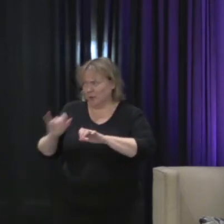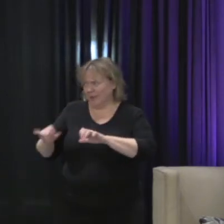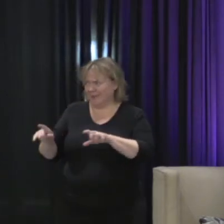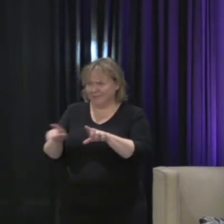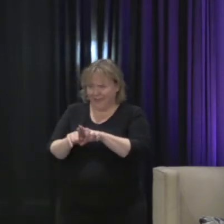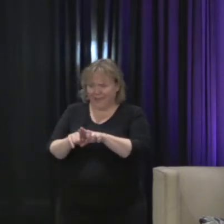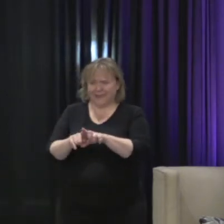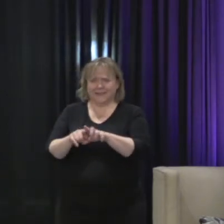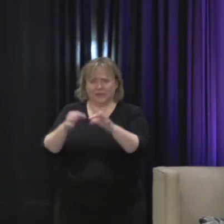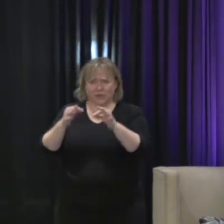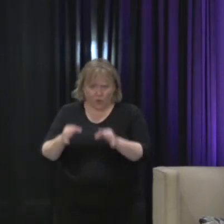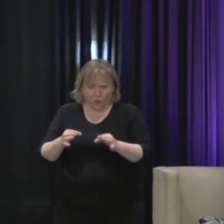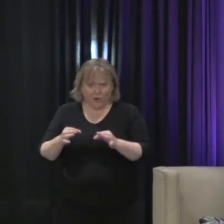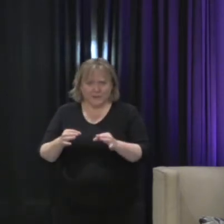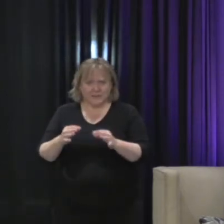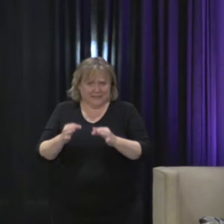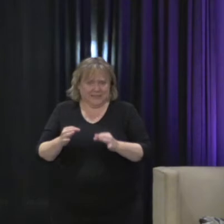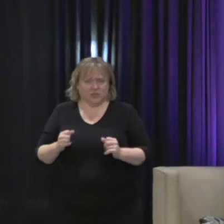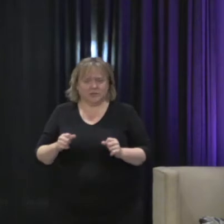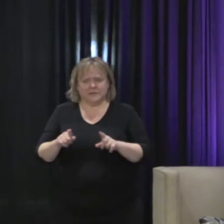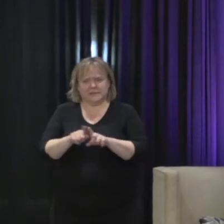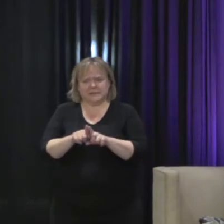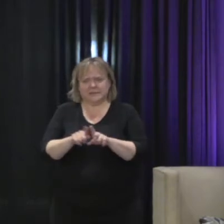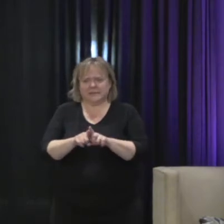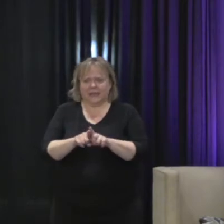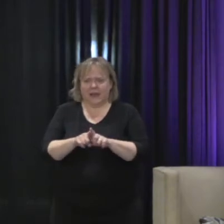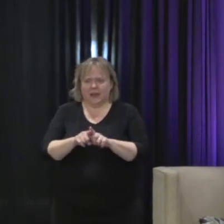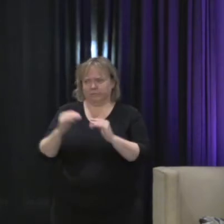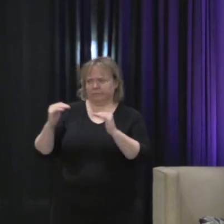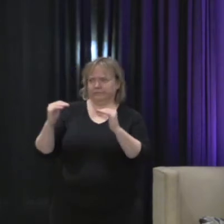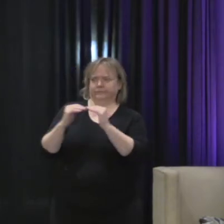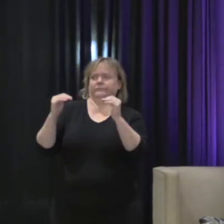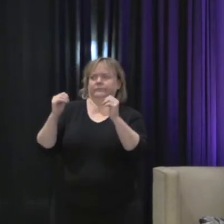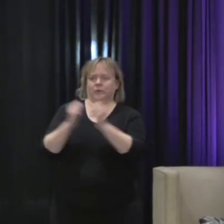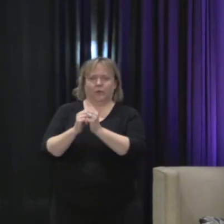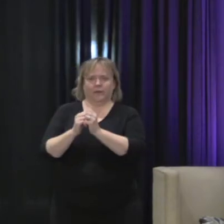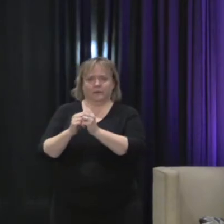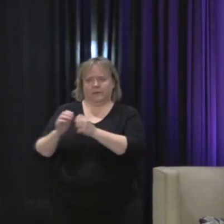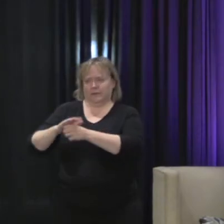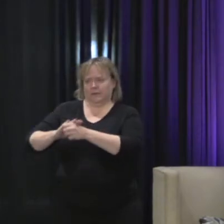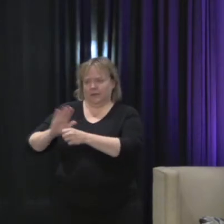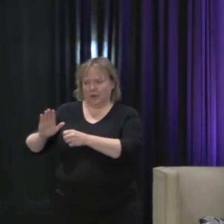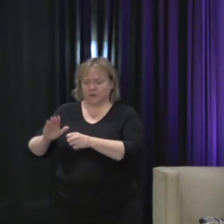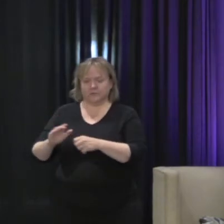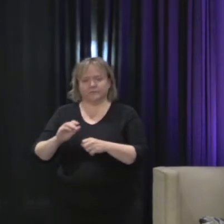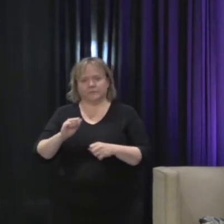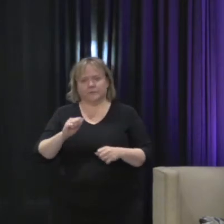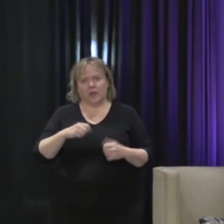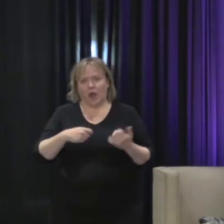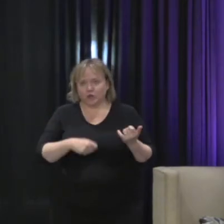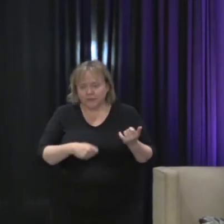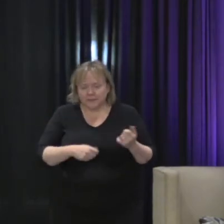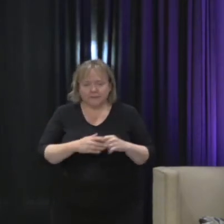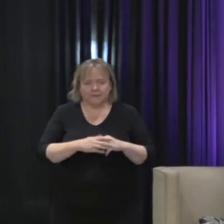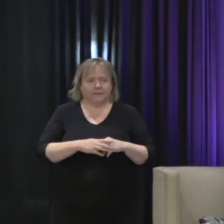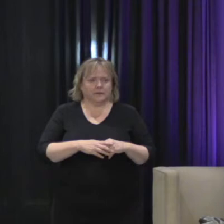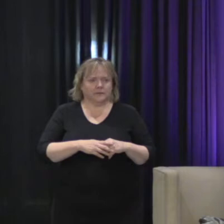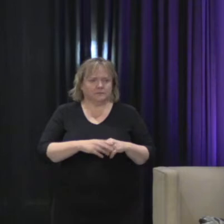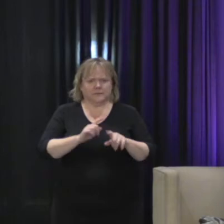decision. It has the same weight as domestic court decisions. Same thing in Argentina. Same thing in many other countries.